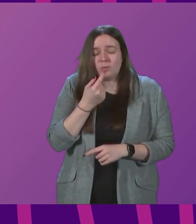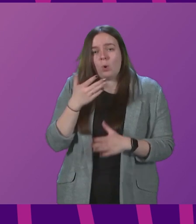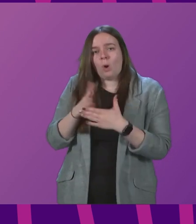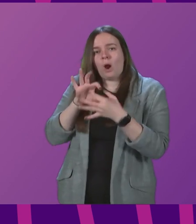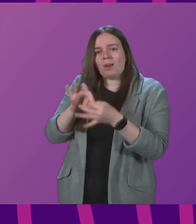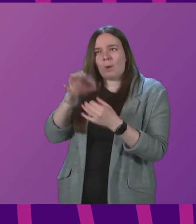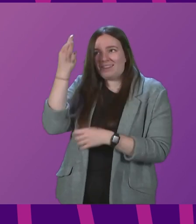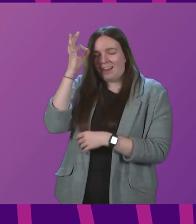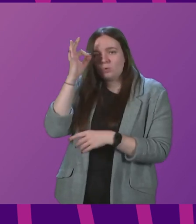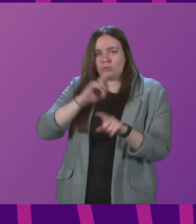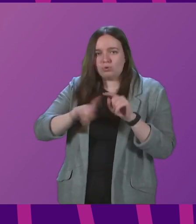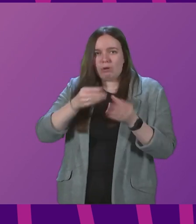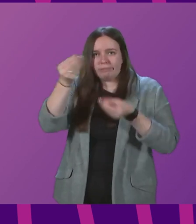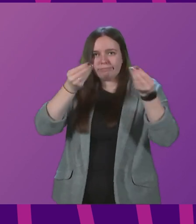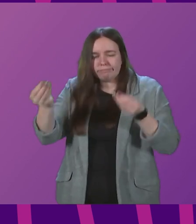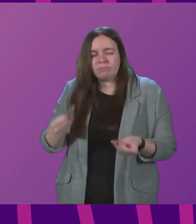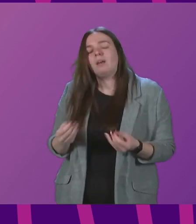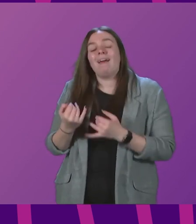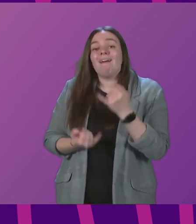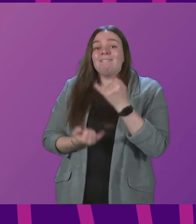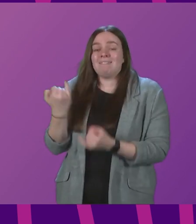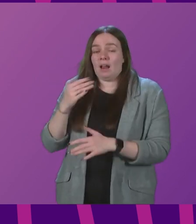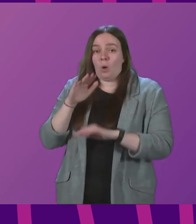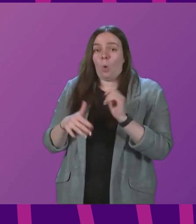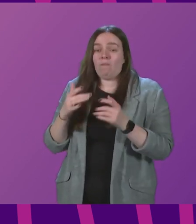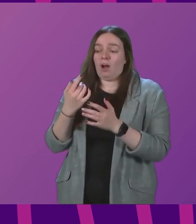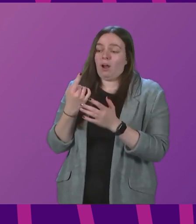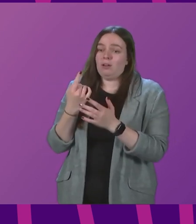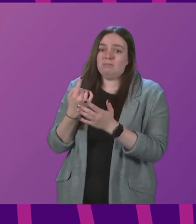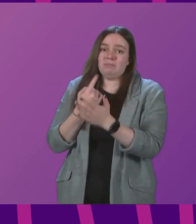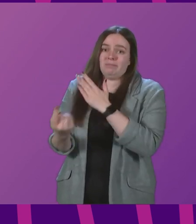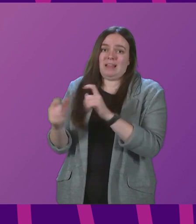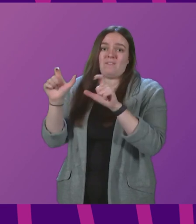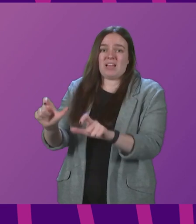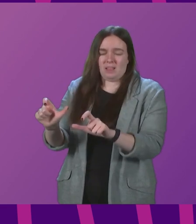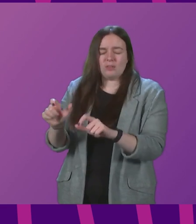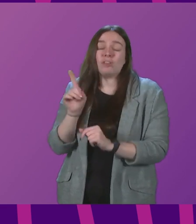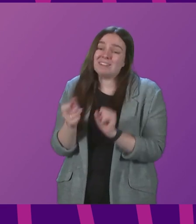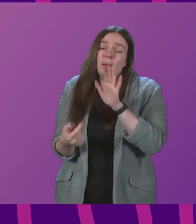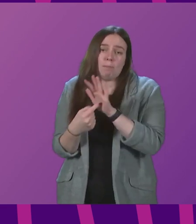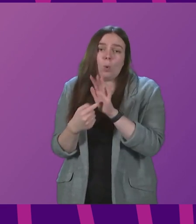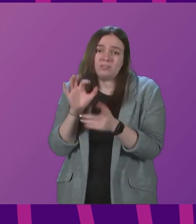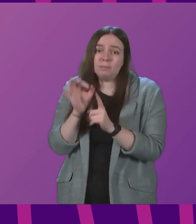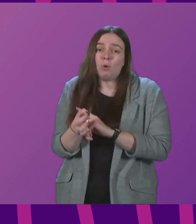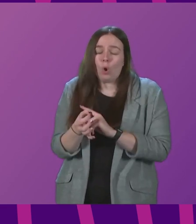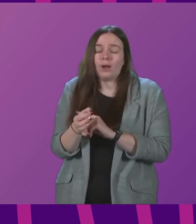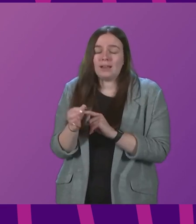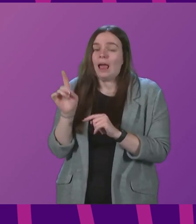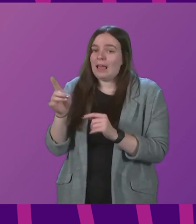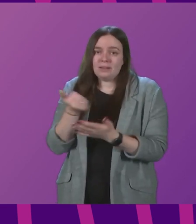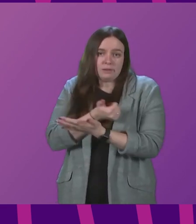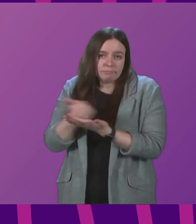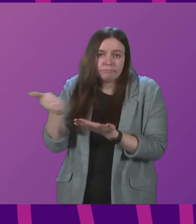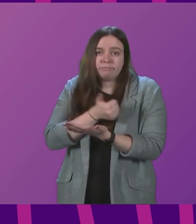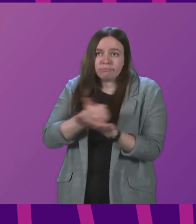councils to do that. Finally, Presiding Officer, on self-isolation. I mean, this is an important point, and it is one that is under ongoing